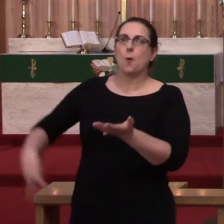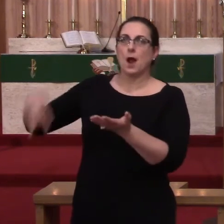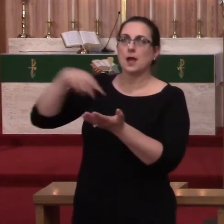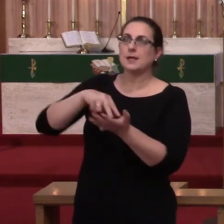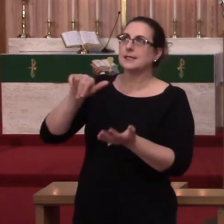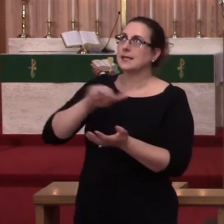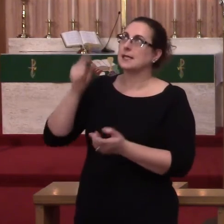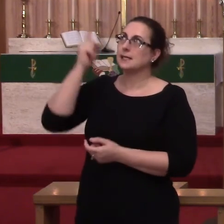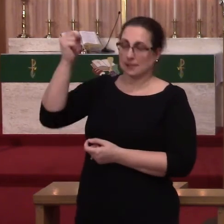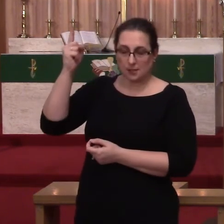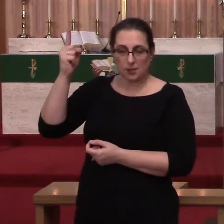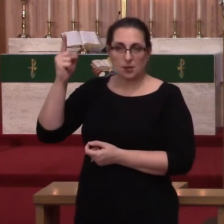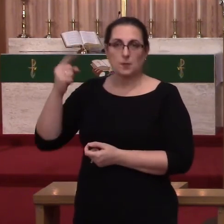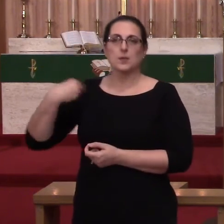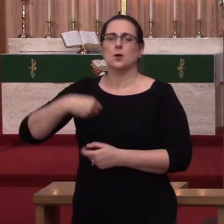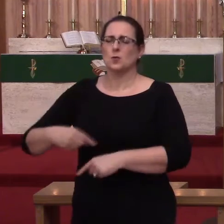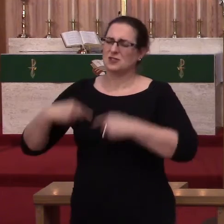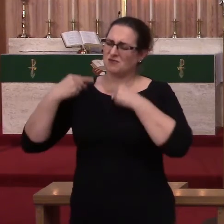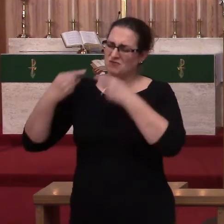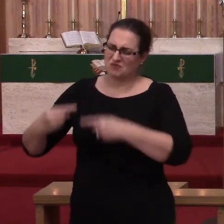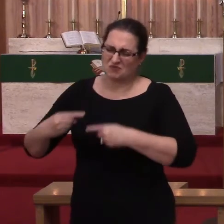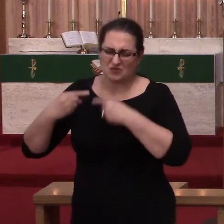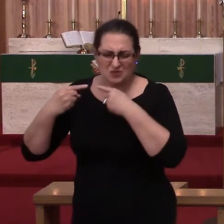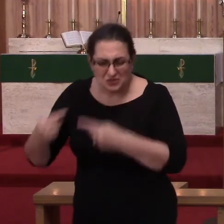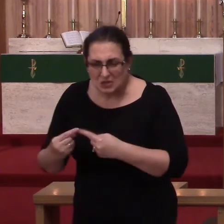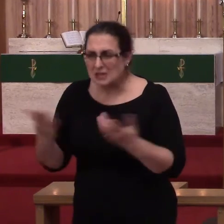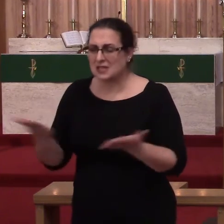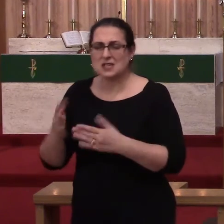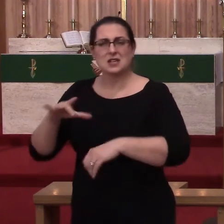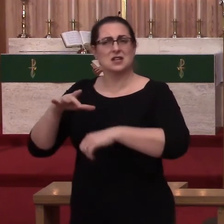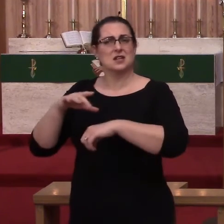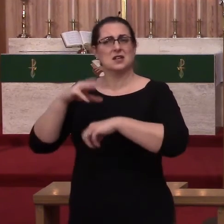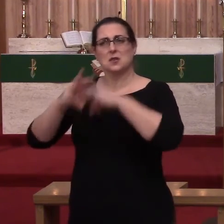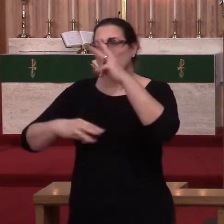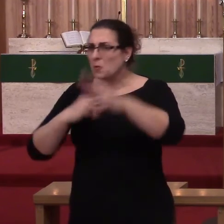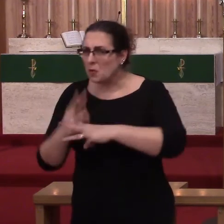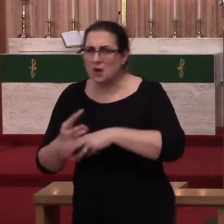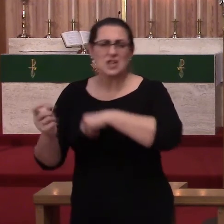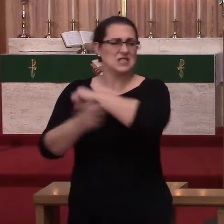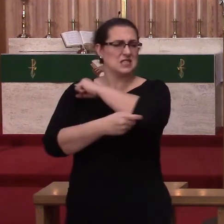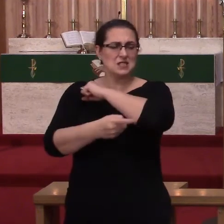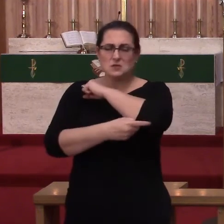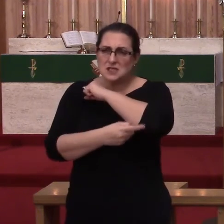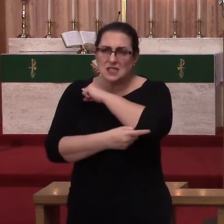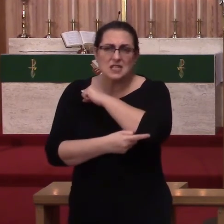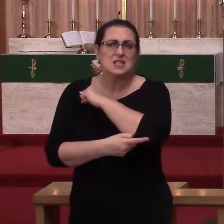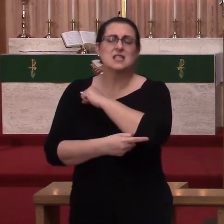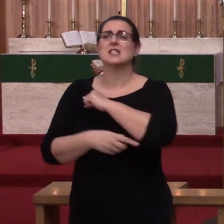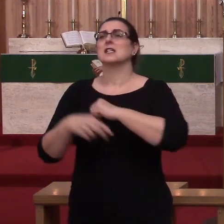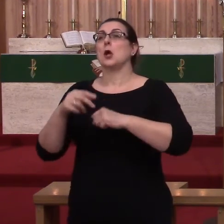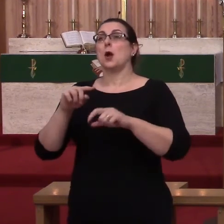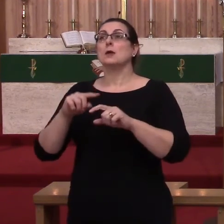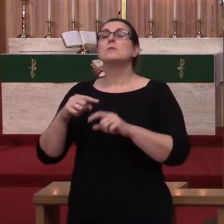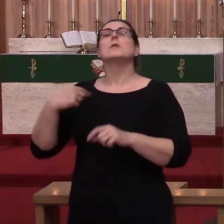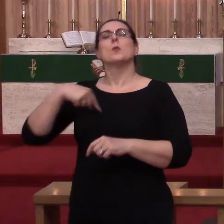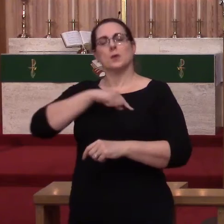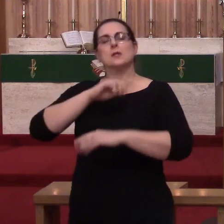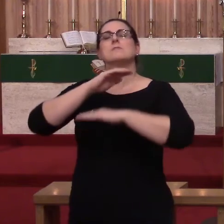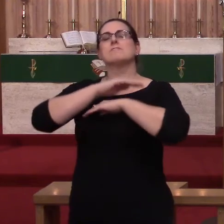struggling with the trials, temptations, and struggles of life, and our sinful nature, we are able to take comfort that the Holy